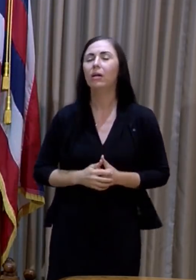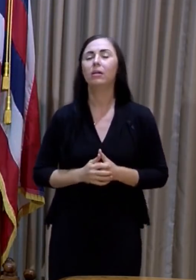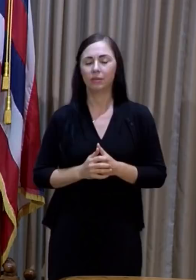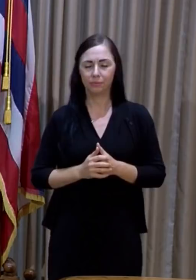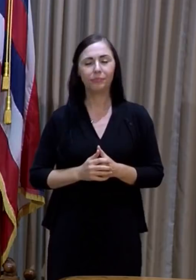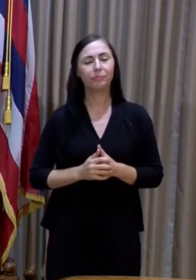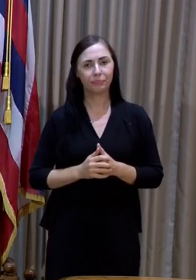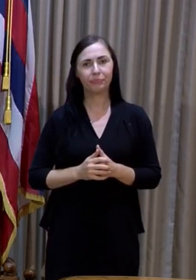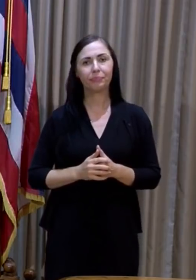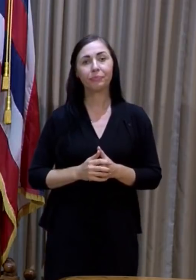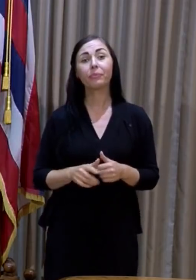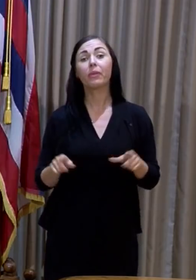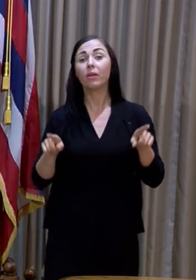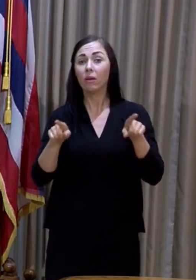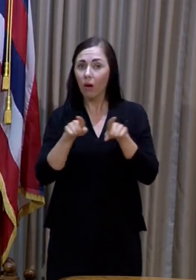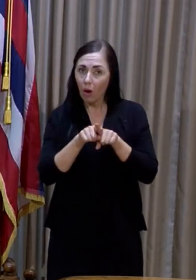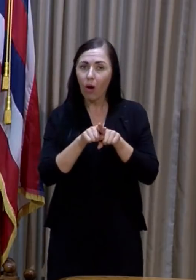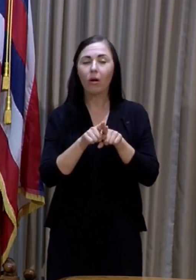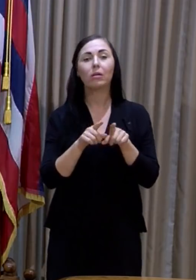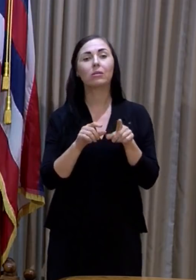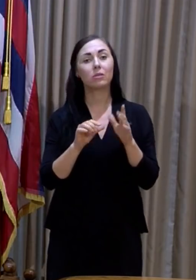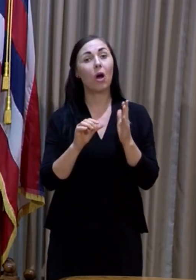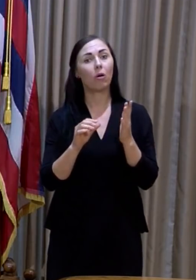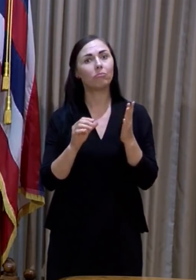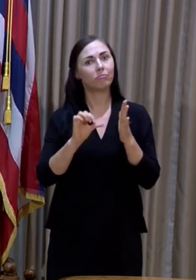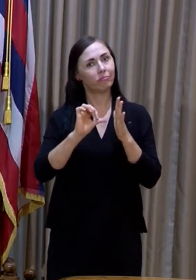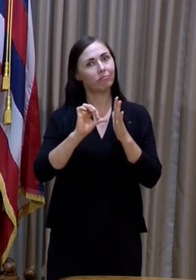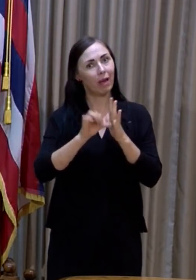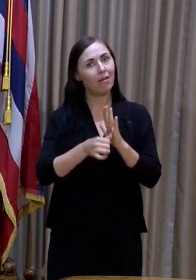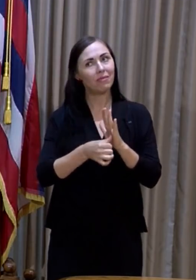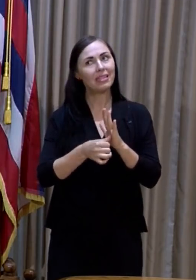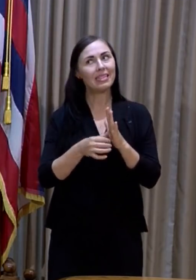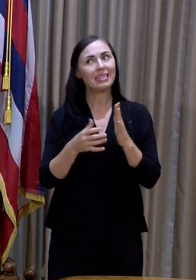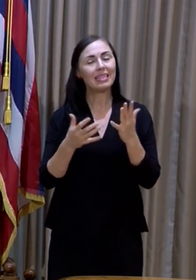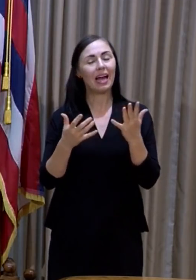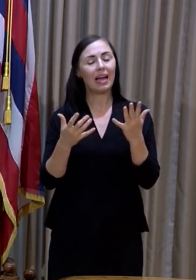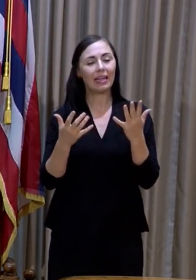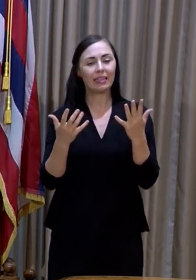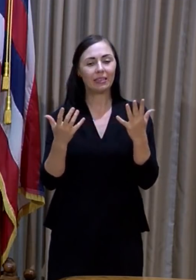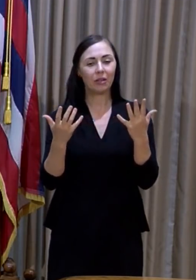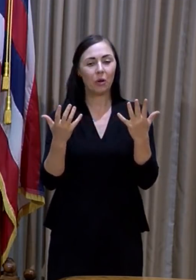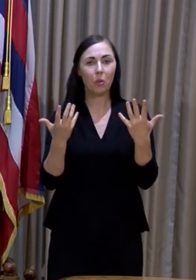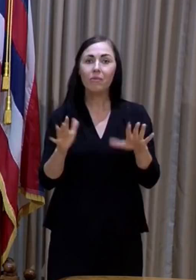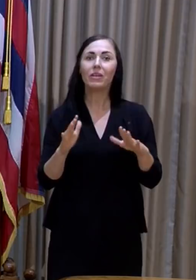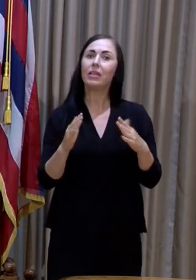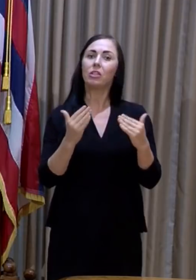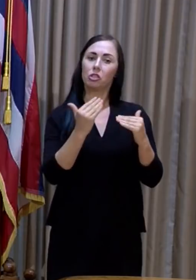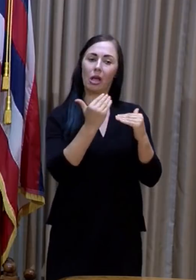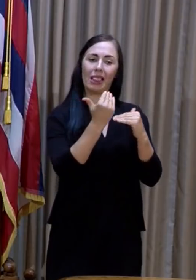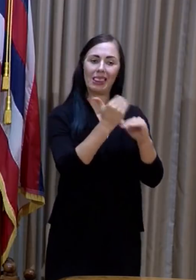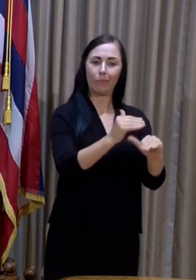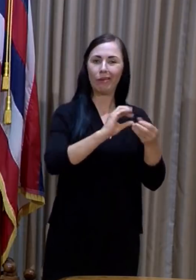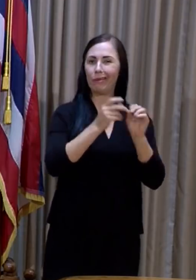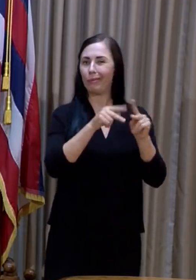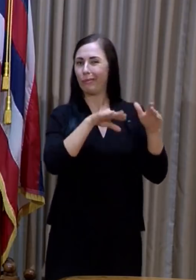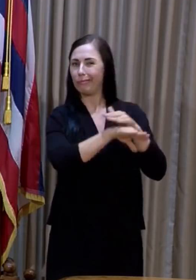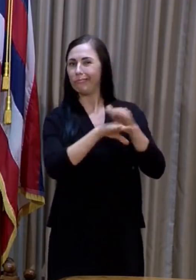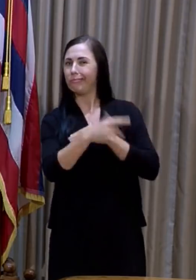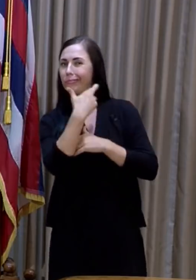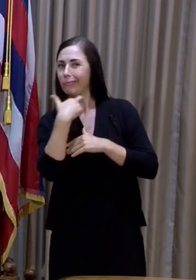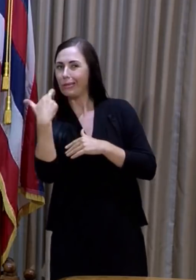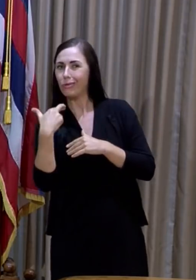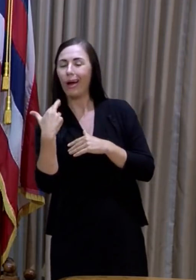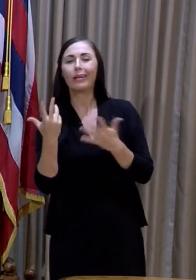We would note that we've added restrictions to hospital, I mean, to restaurants. So there